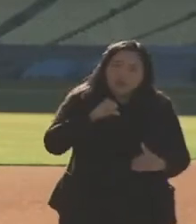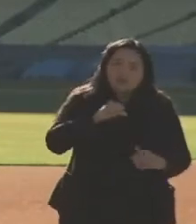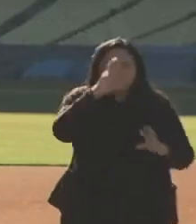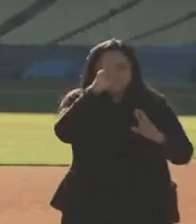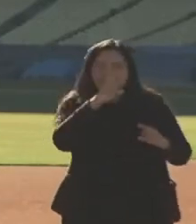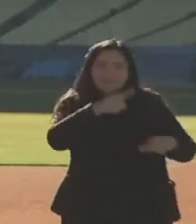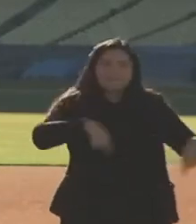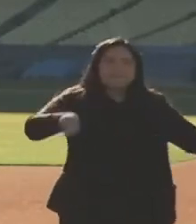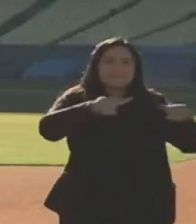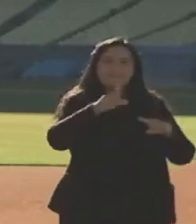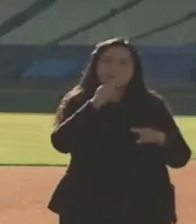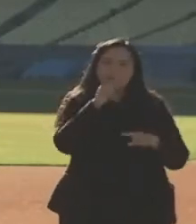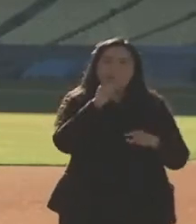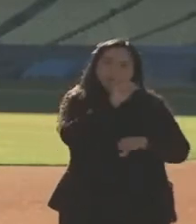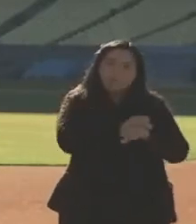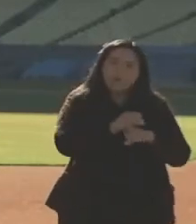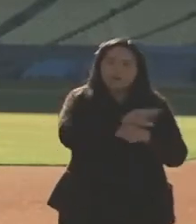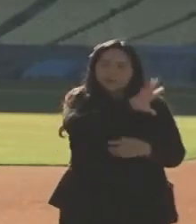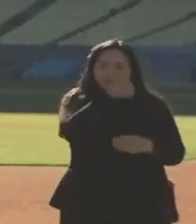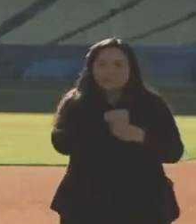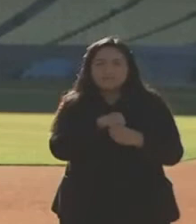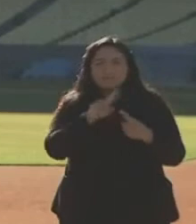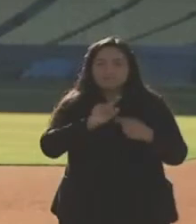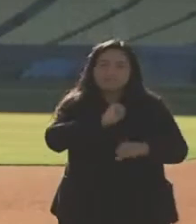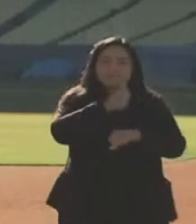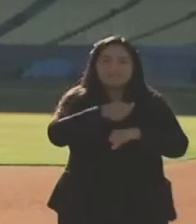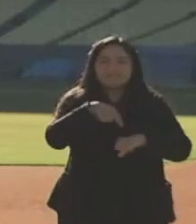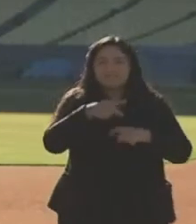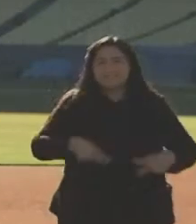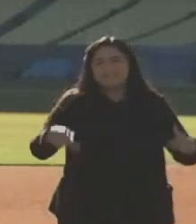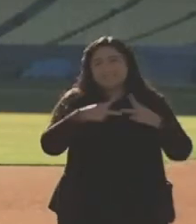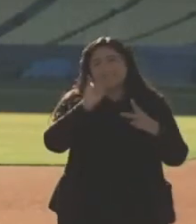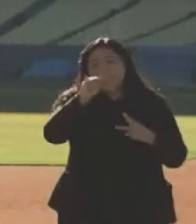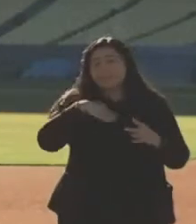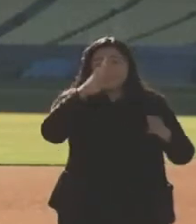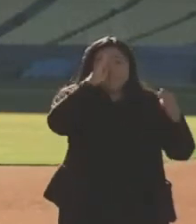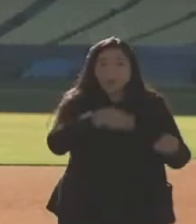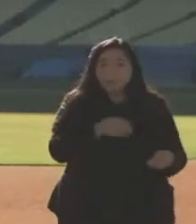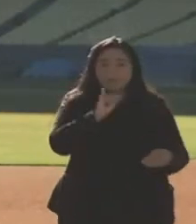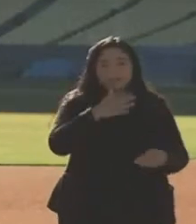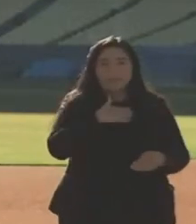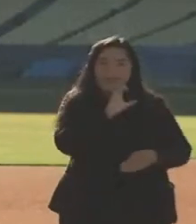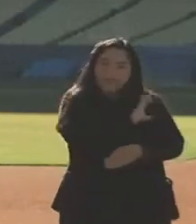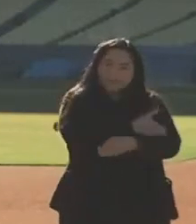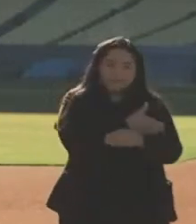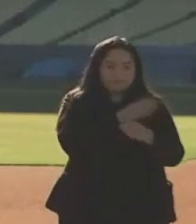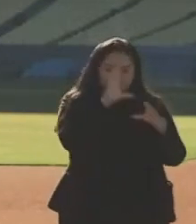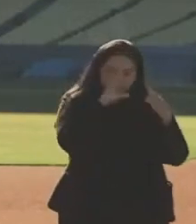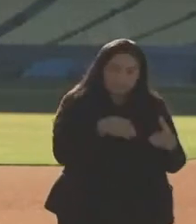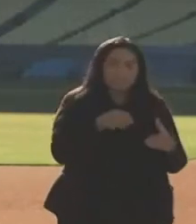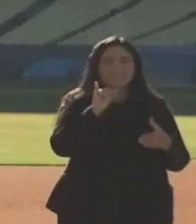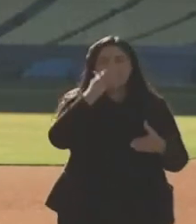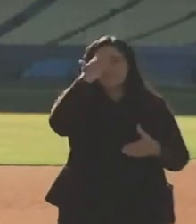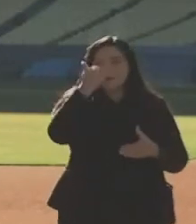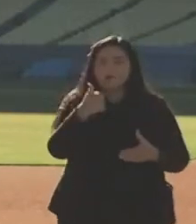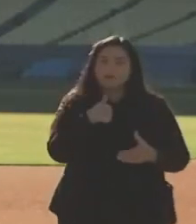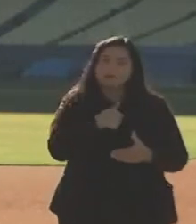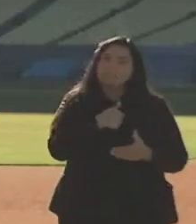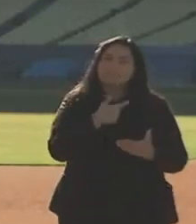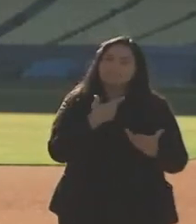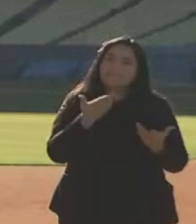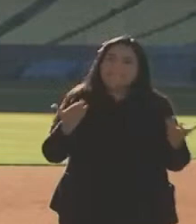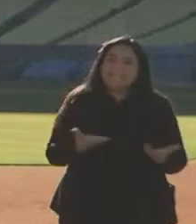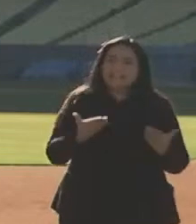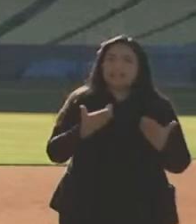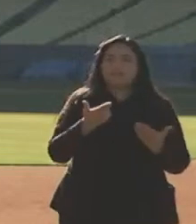possible. That's my focus. That's where my energy is going. And so that's why I'm here with confidence and expectation